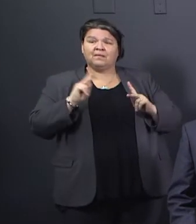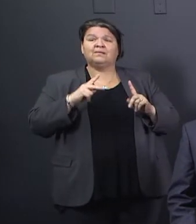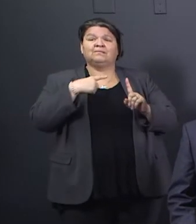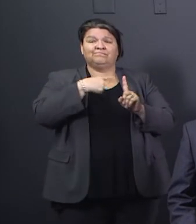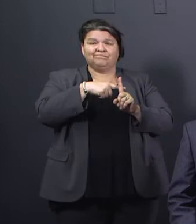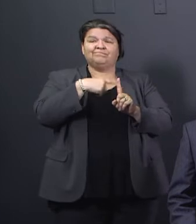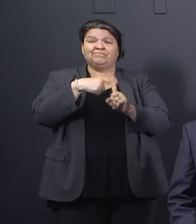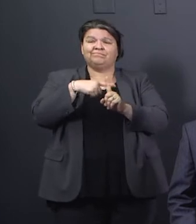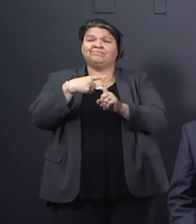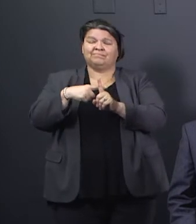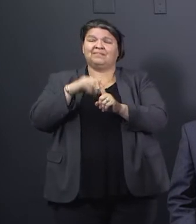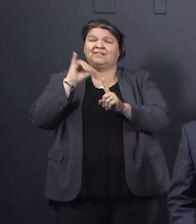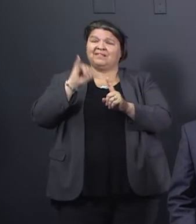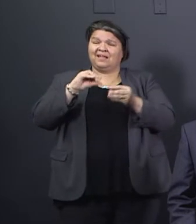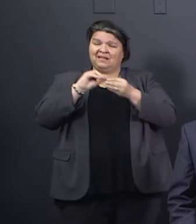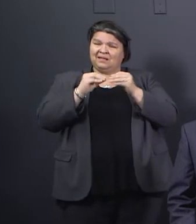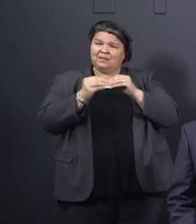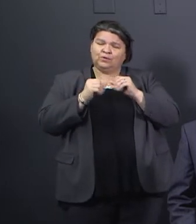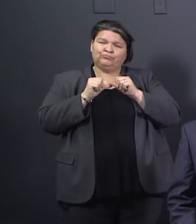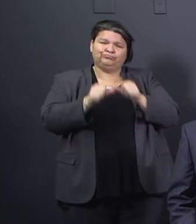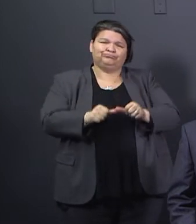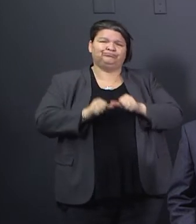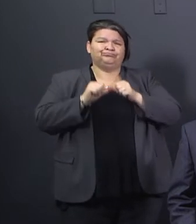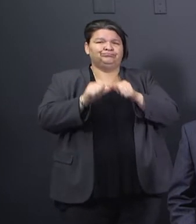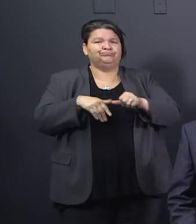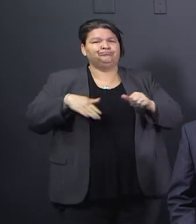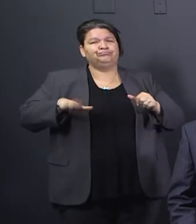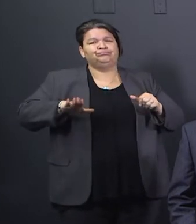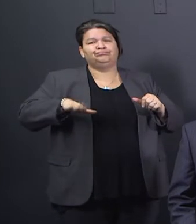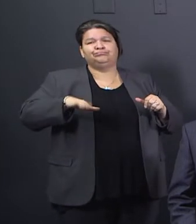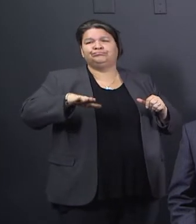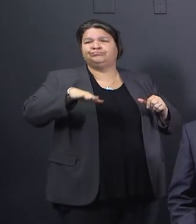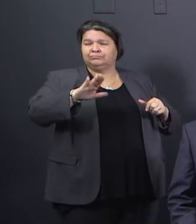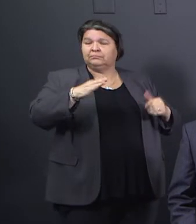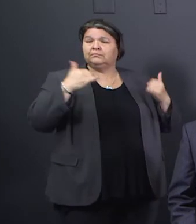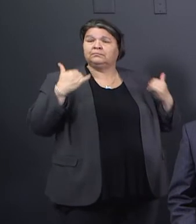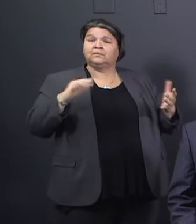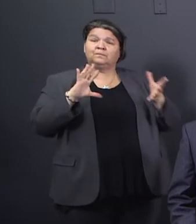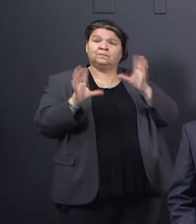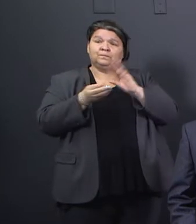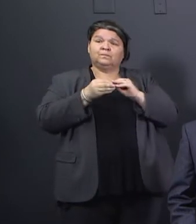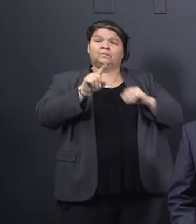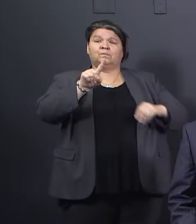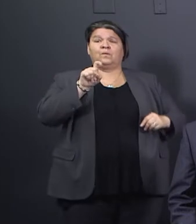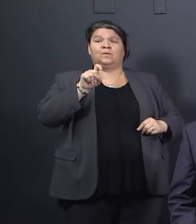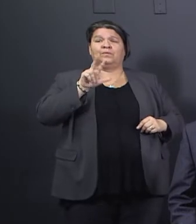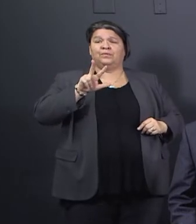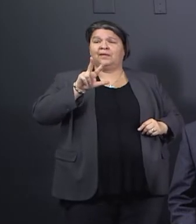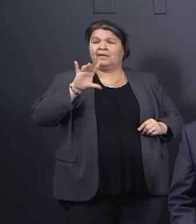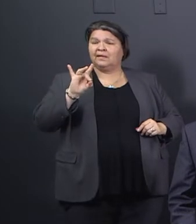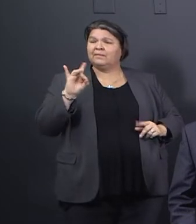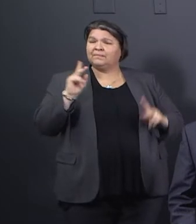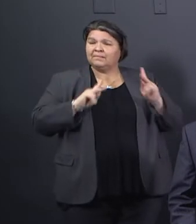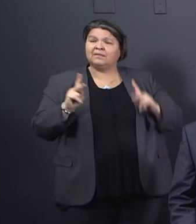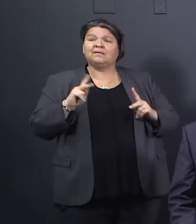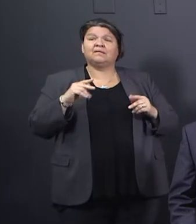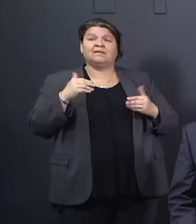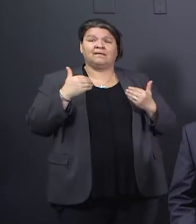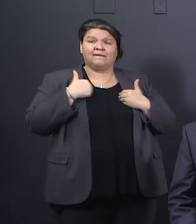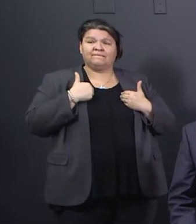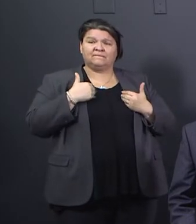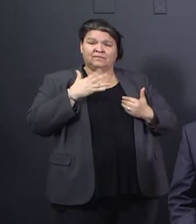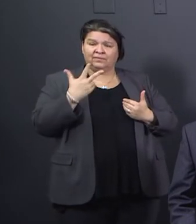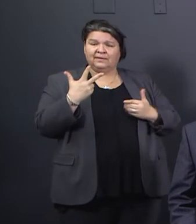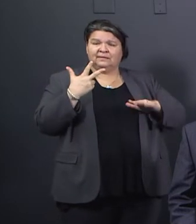for a while yet. We have 138 positive cases and we've had three deaths and eight cases in Fort